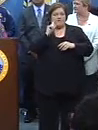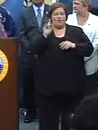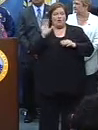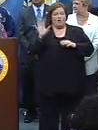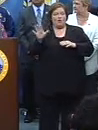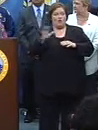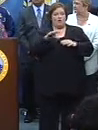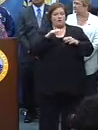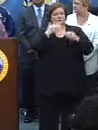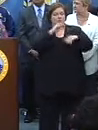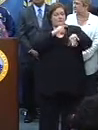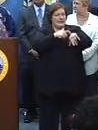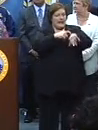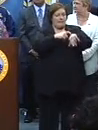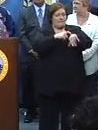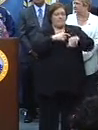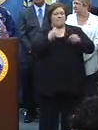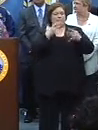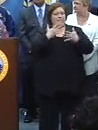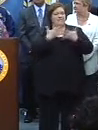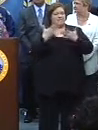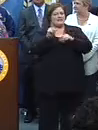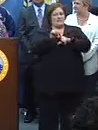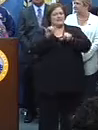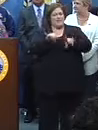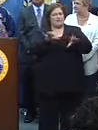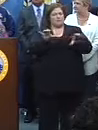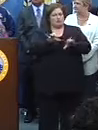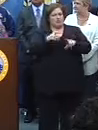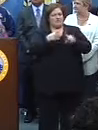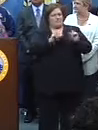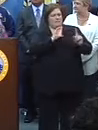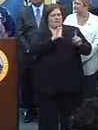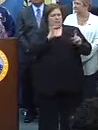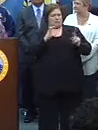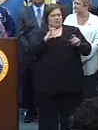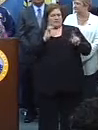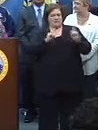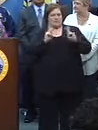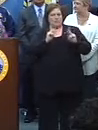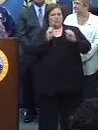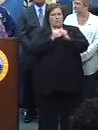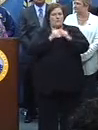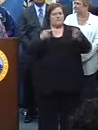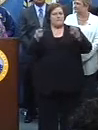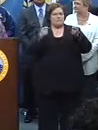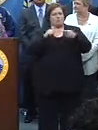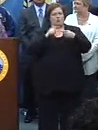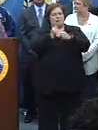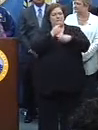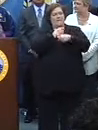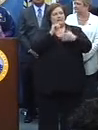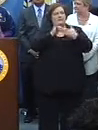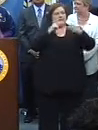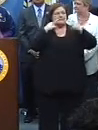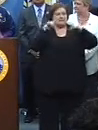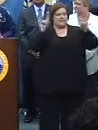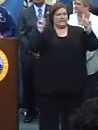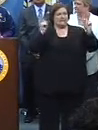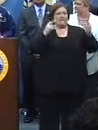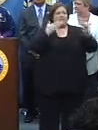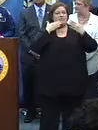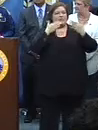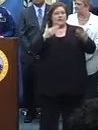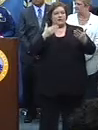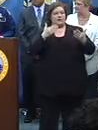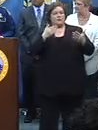on the curfew. And many things like that were done from the council level with the administration to make all of this happen. Thank you